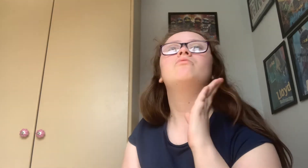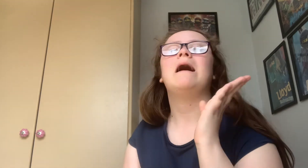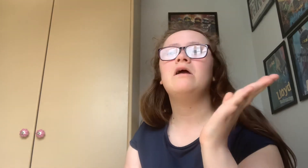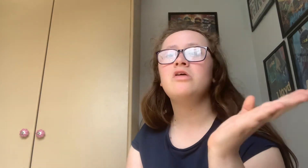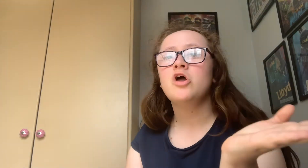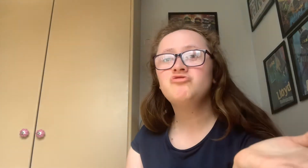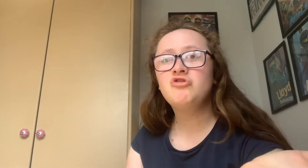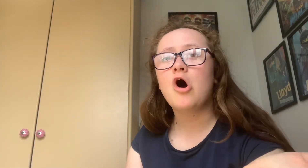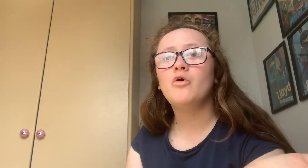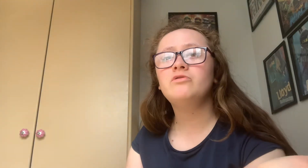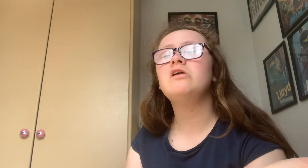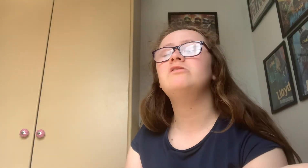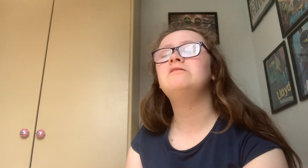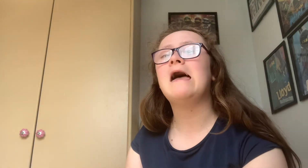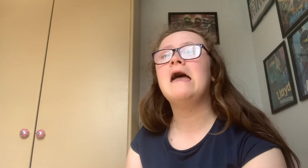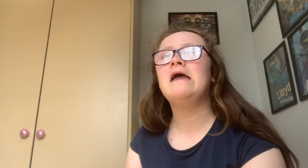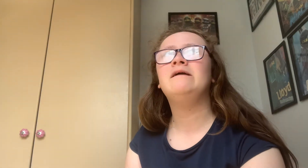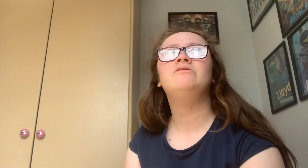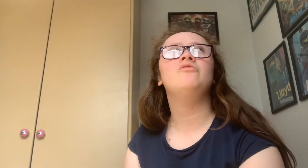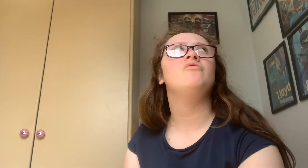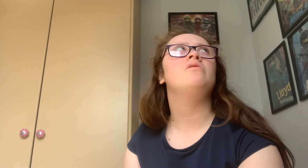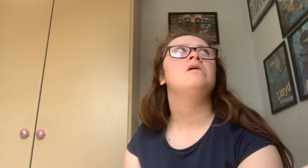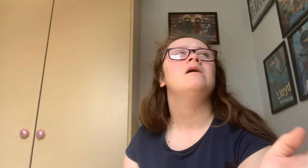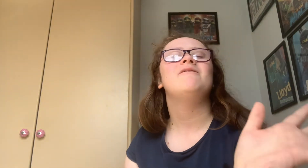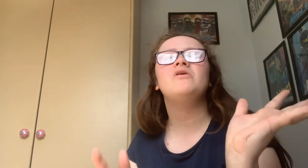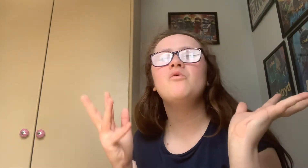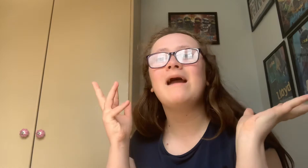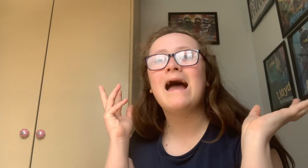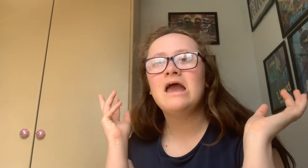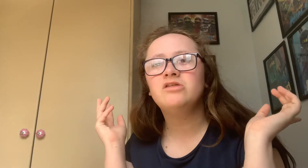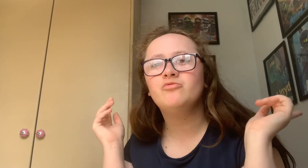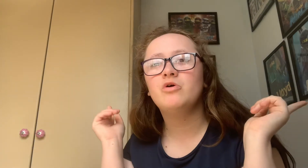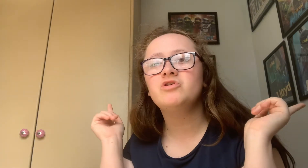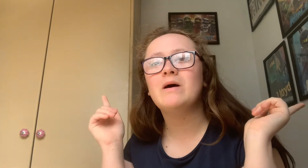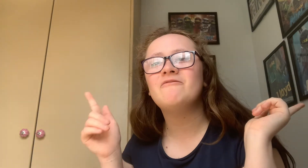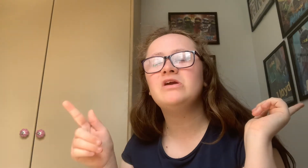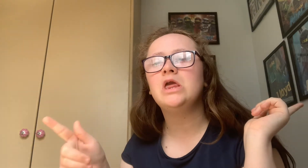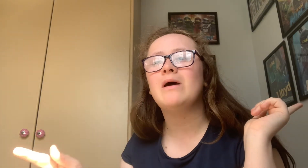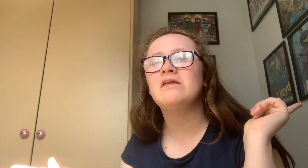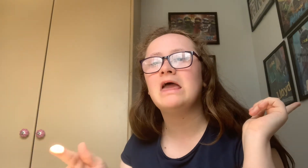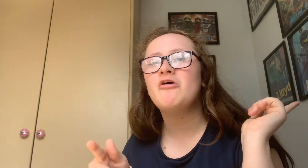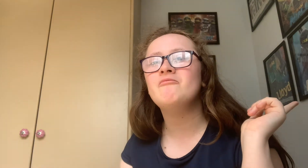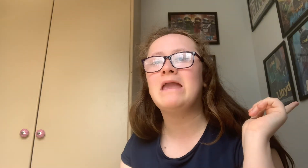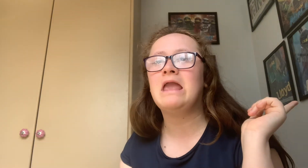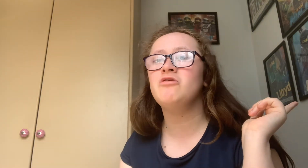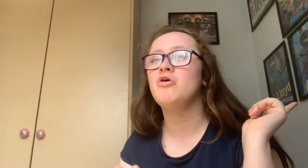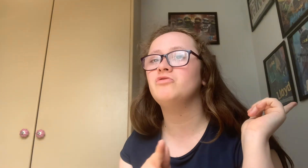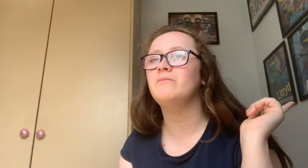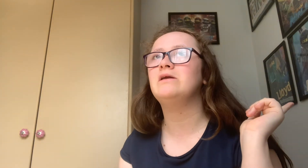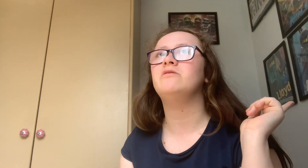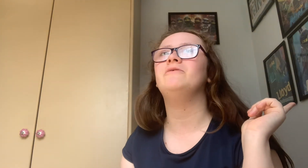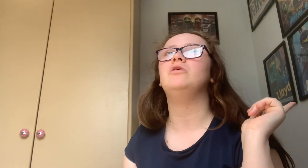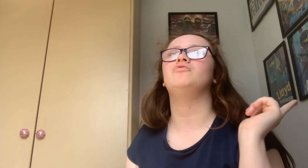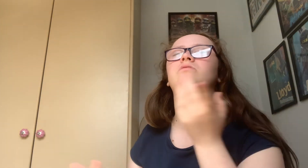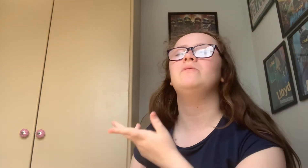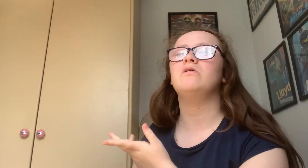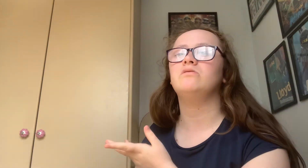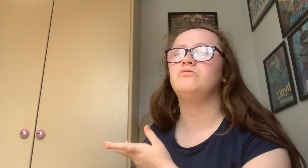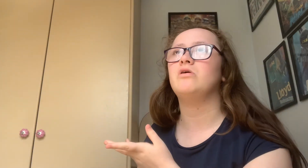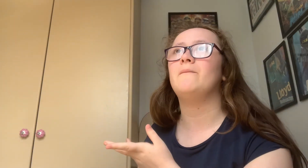guys don't say to if you guys Watch my video and tell me not to make this video just because talk a